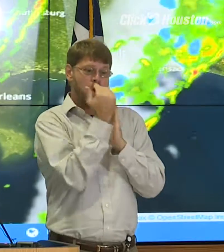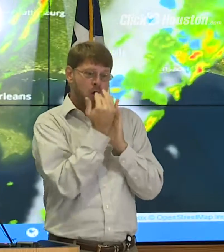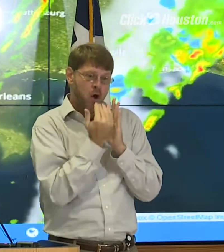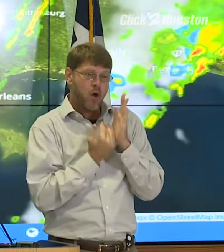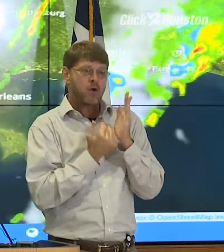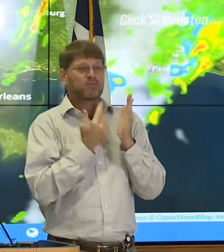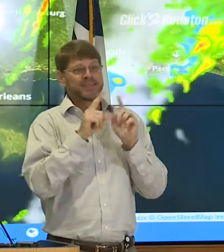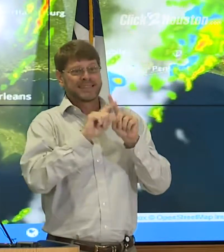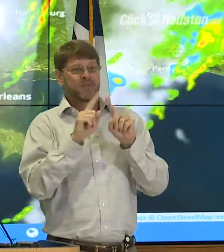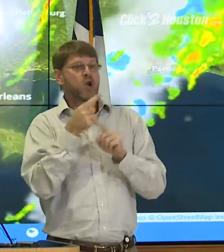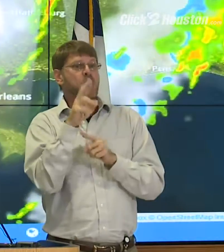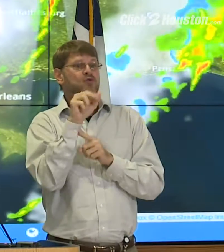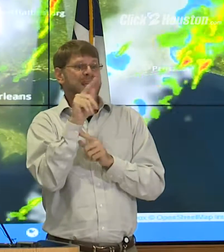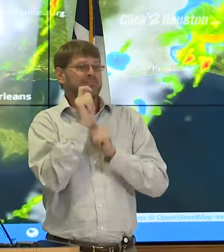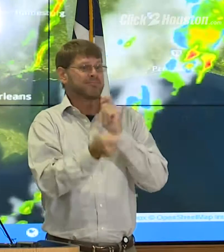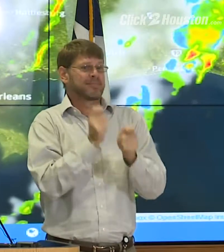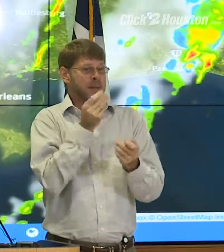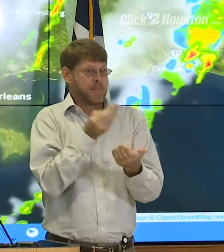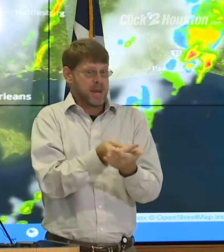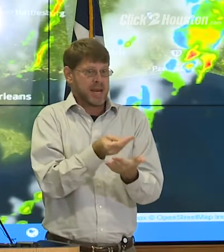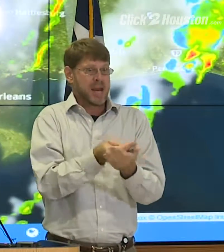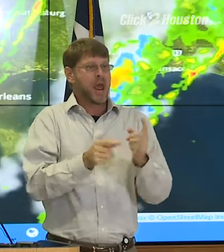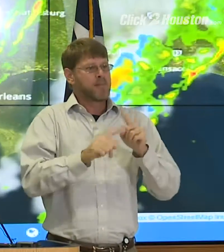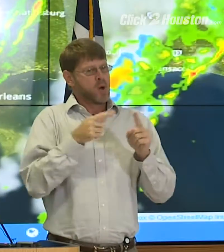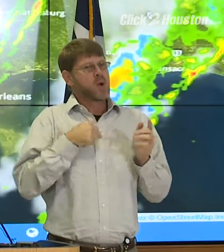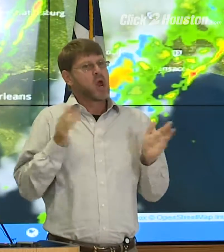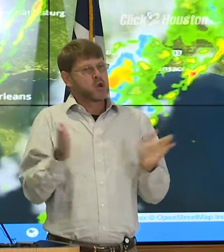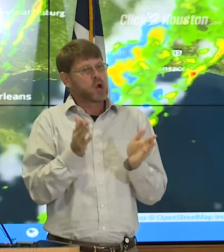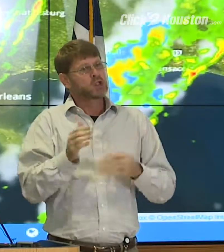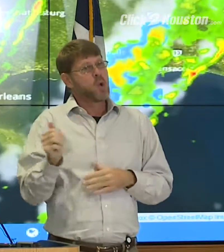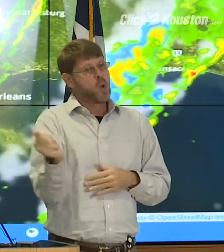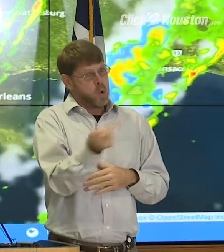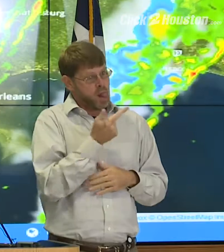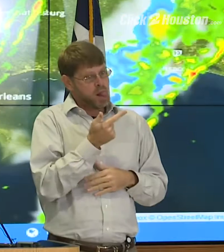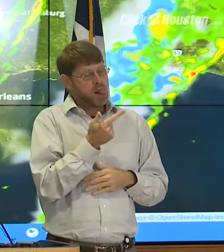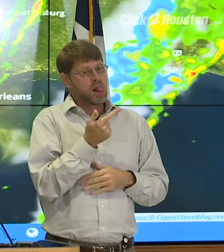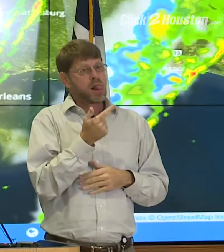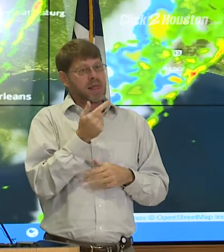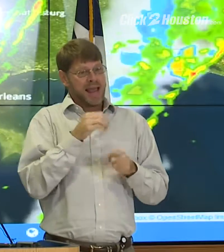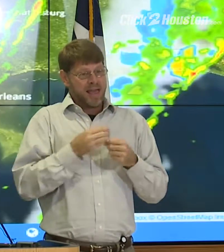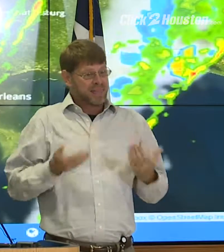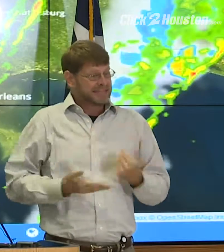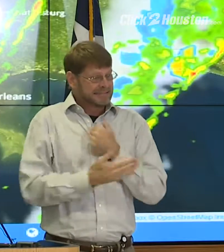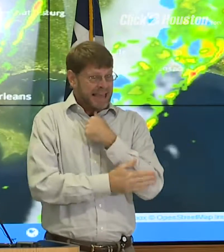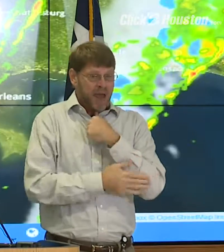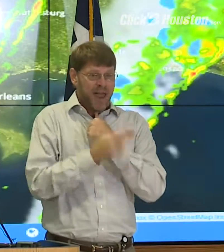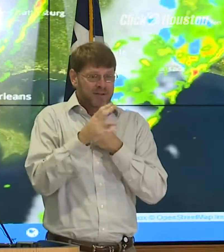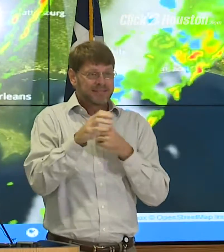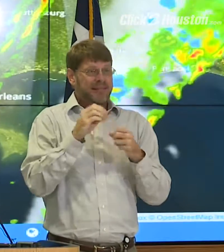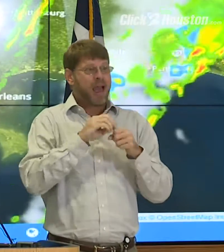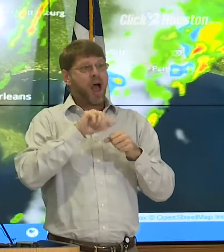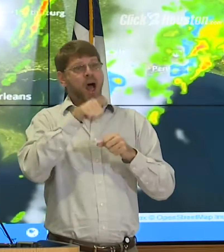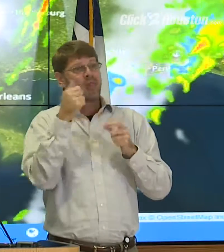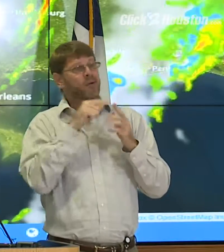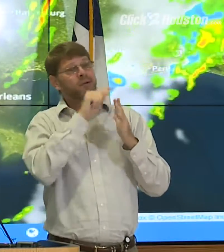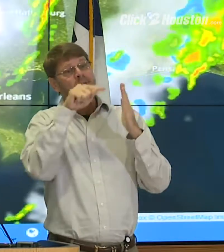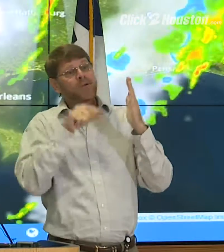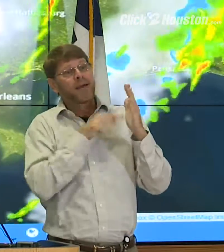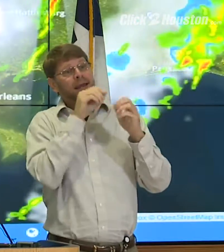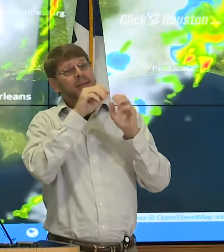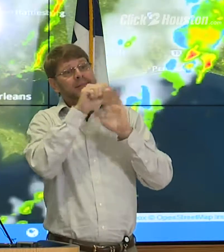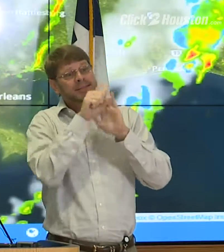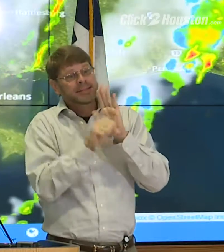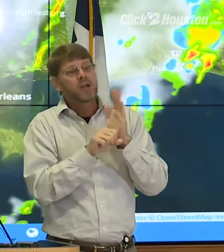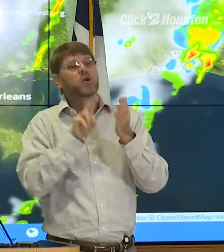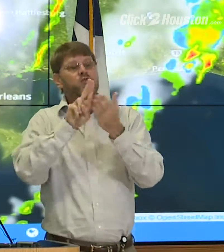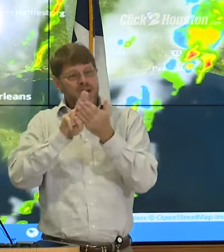process, but what we do is we encourage everyone, everyone in this county and in effective counties in the state, to